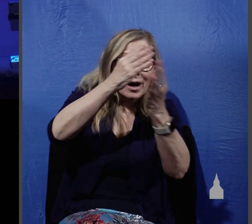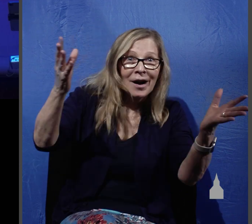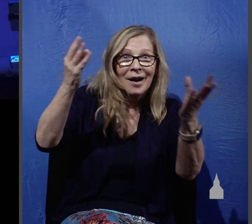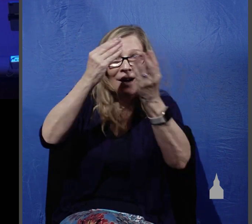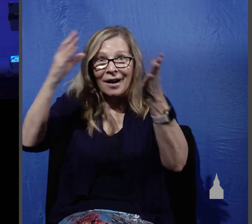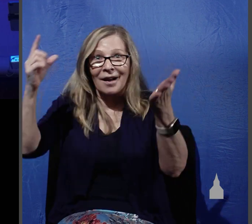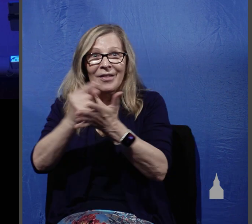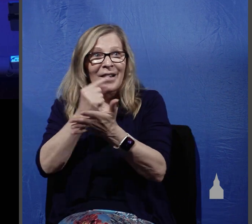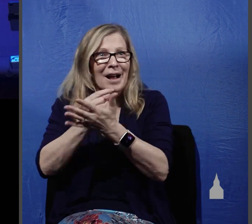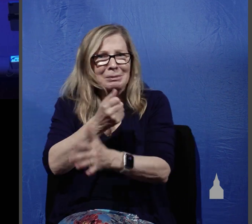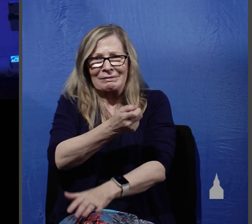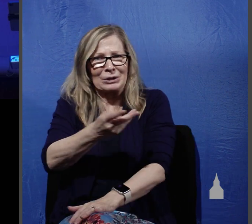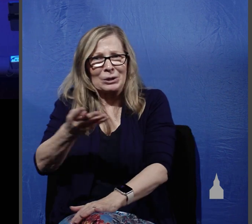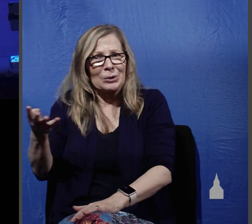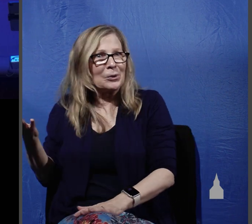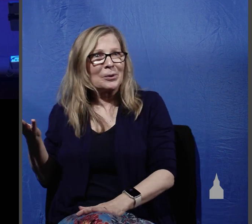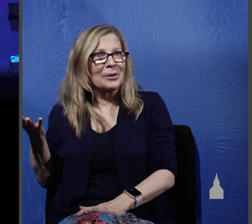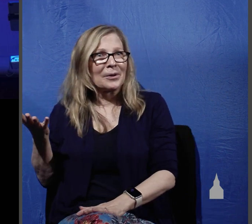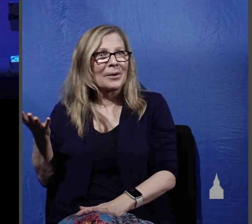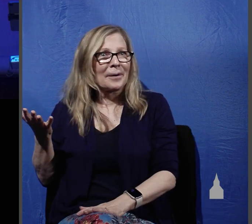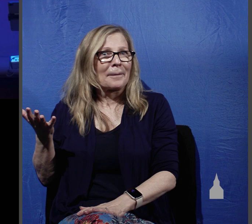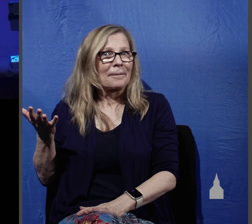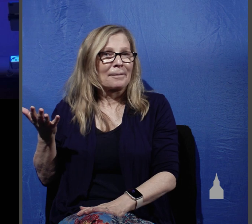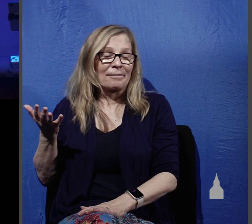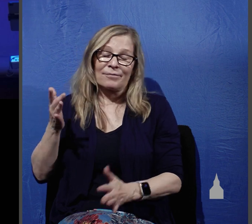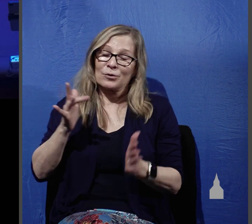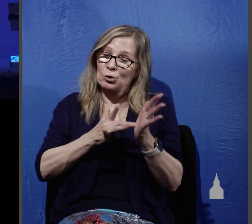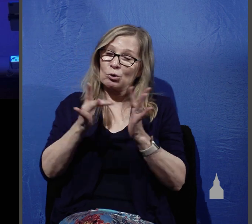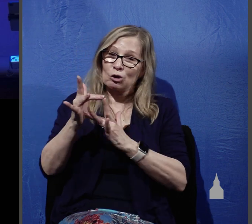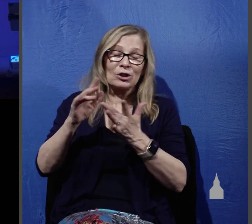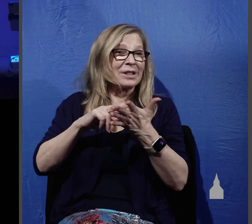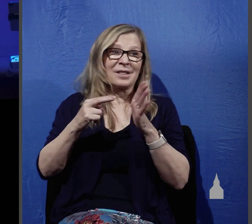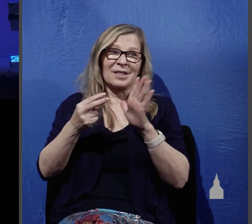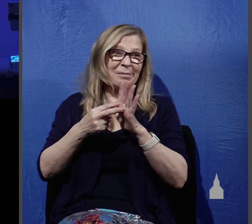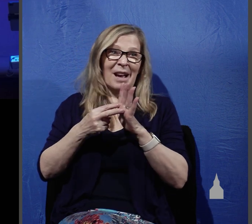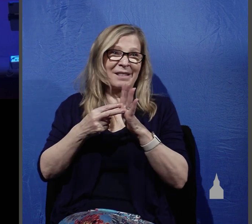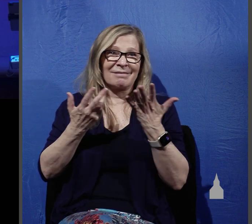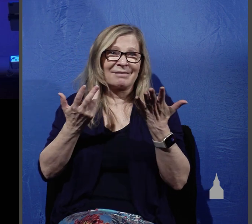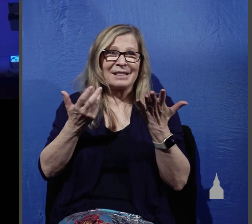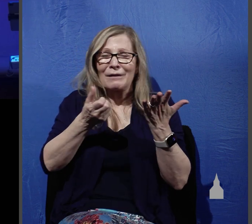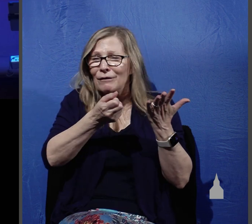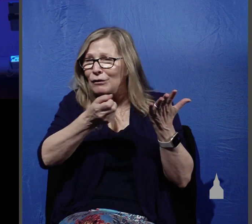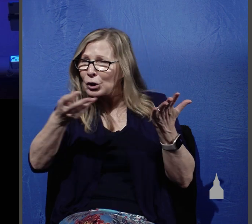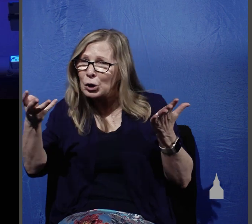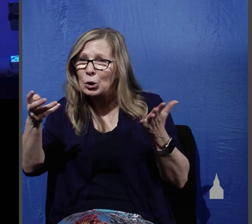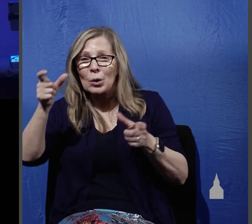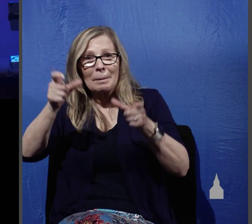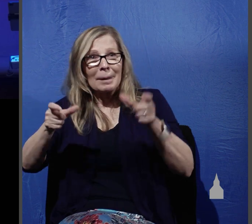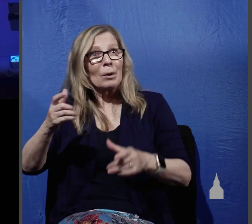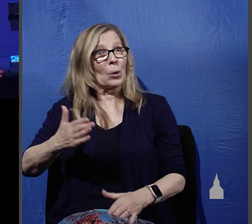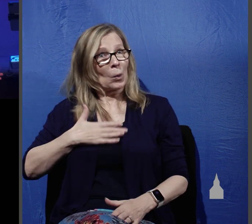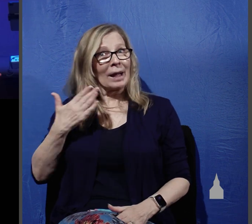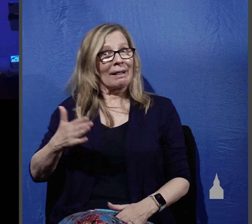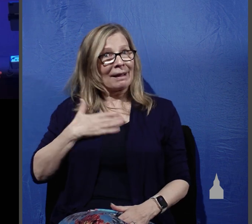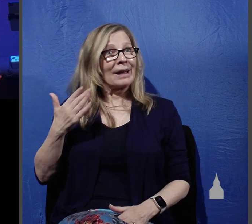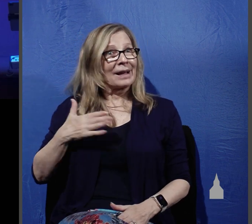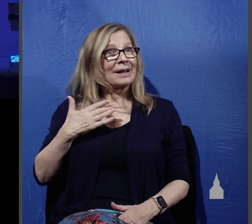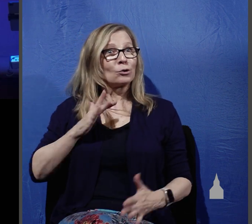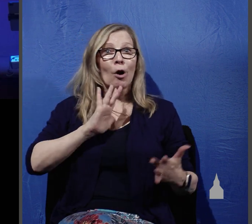were few. In other words, Jesus was saying that there are so few individuals willing to reach out to these people with the